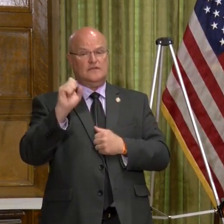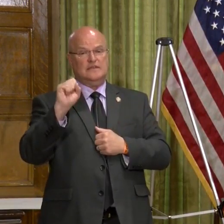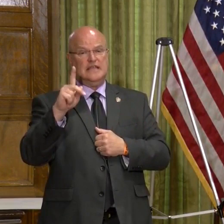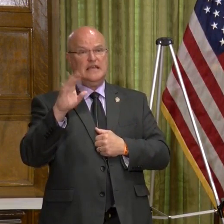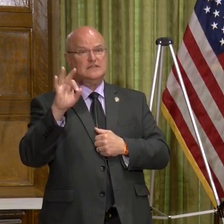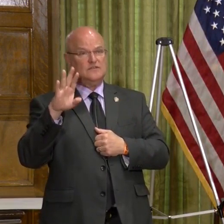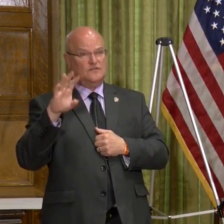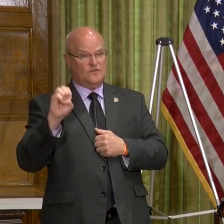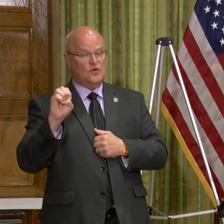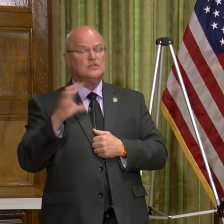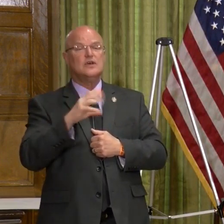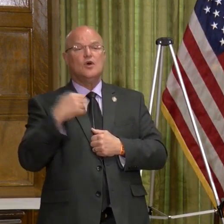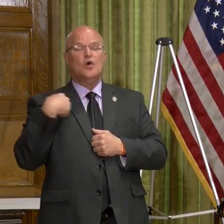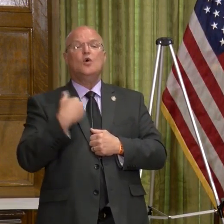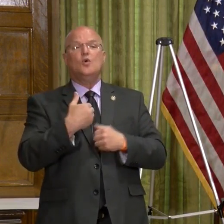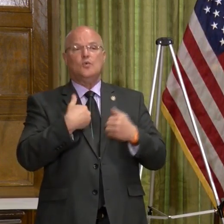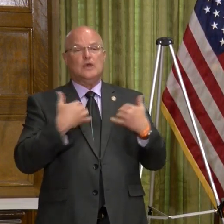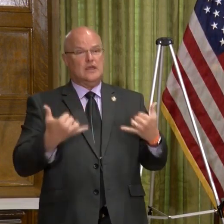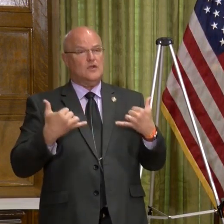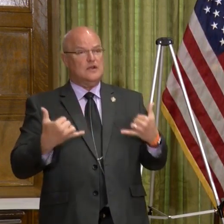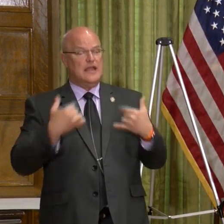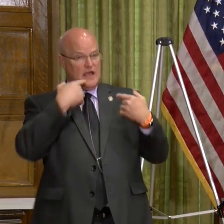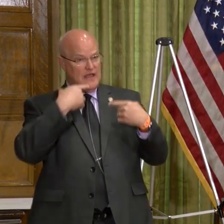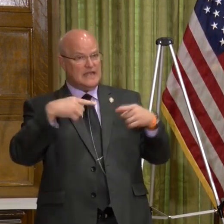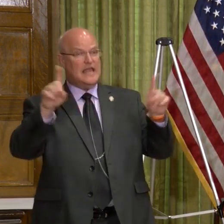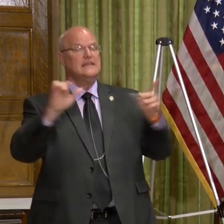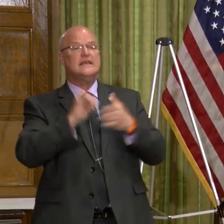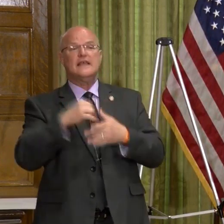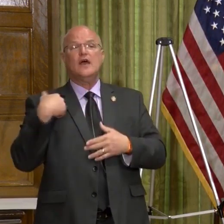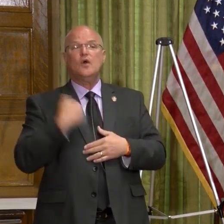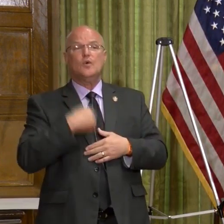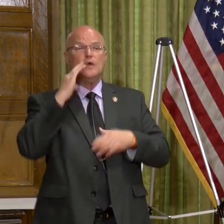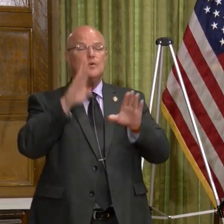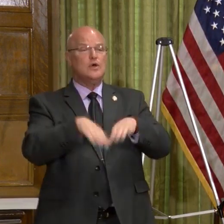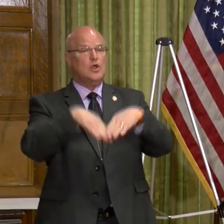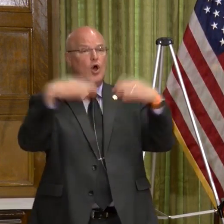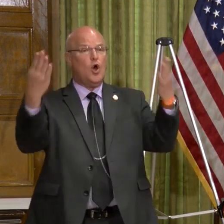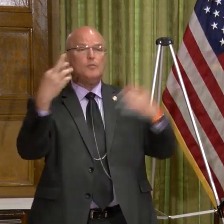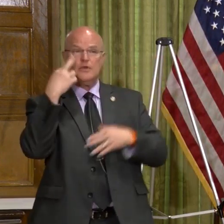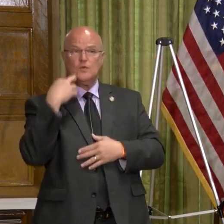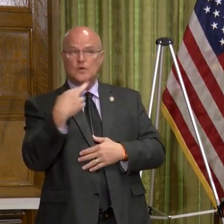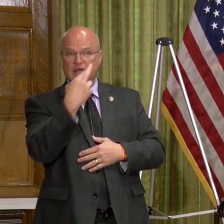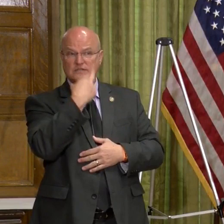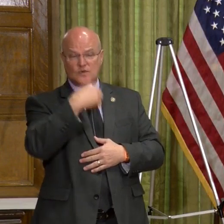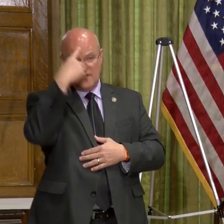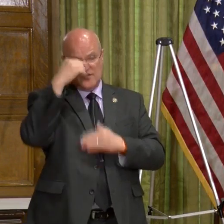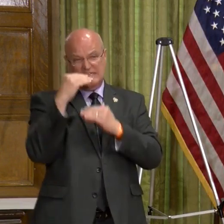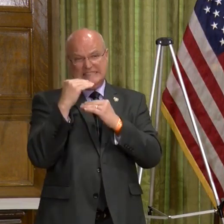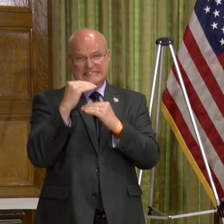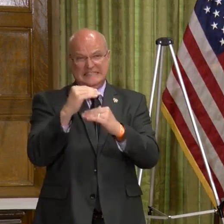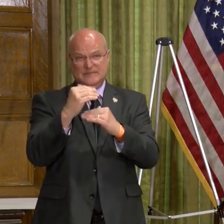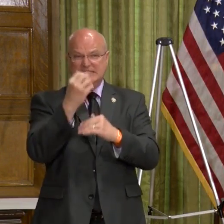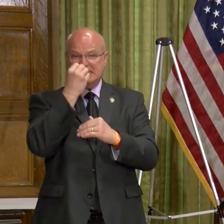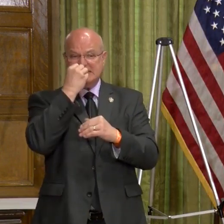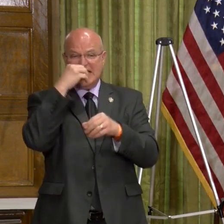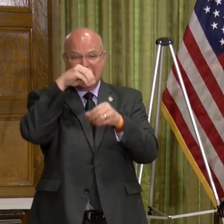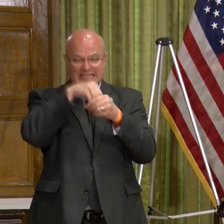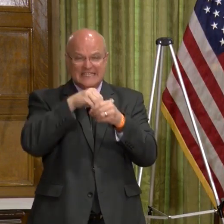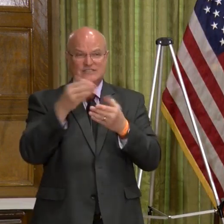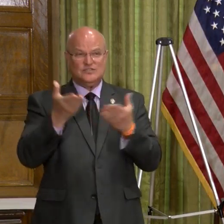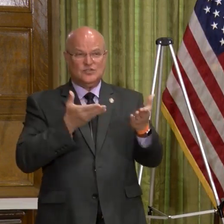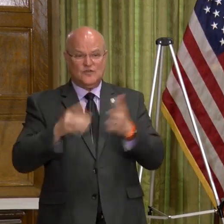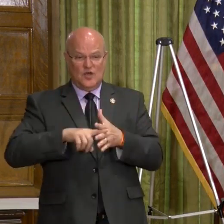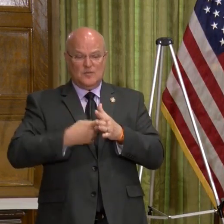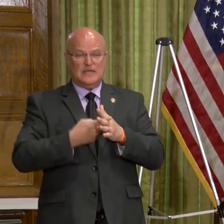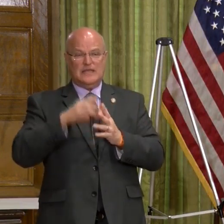Force, we are now announcing that we're going to open restaurants for limited dine-in service